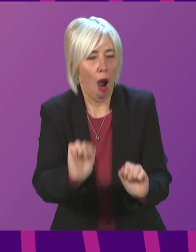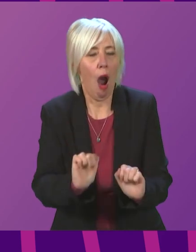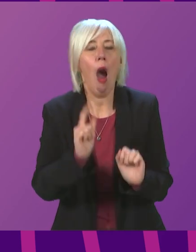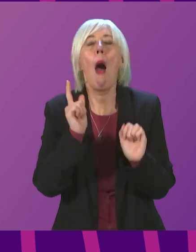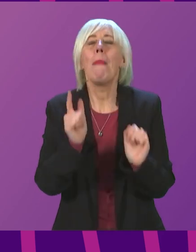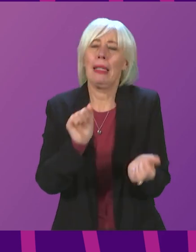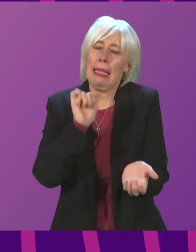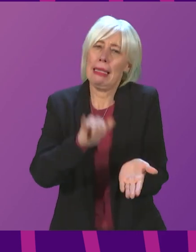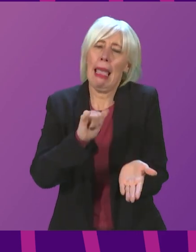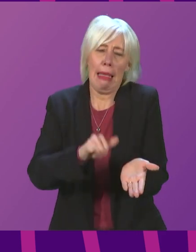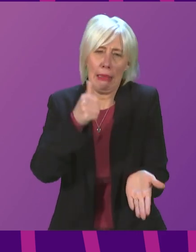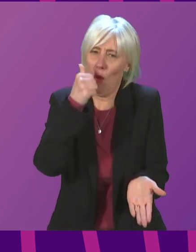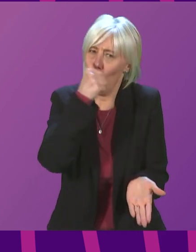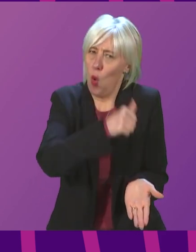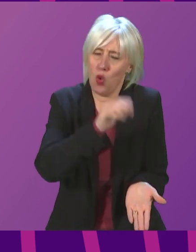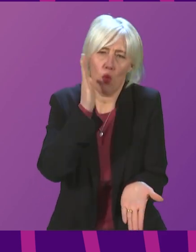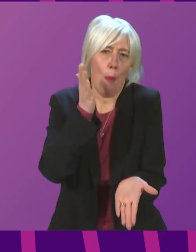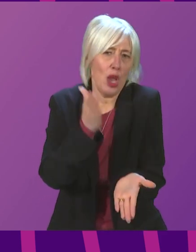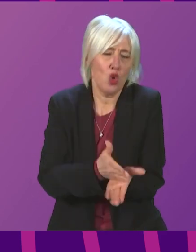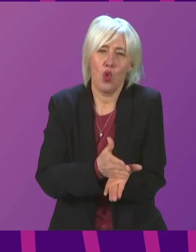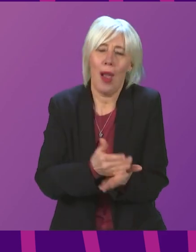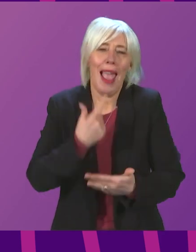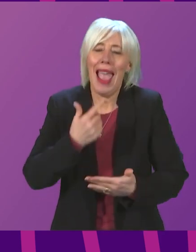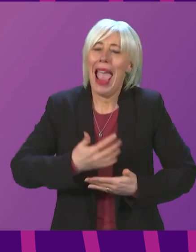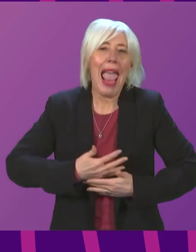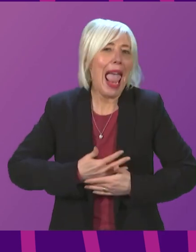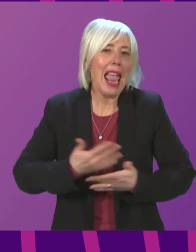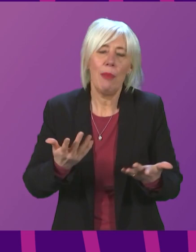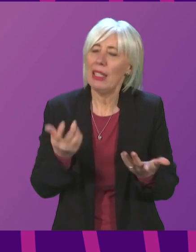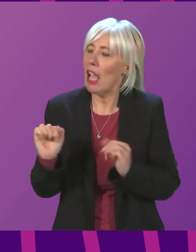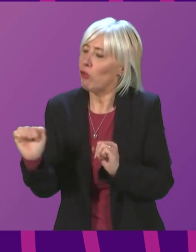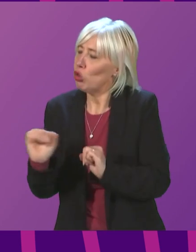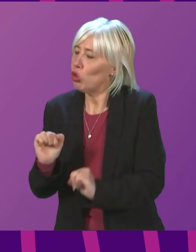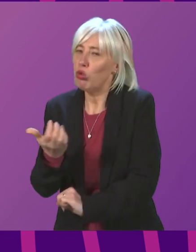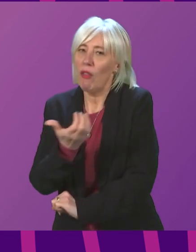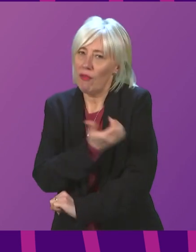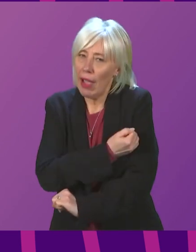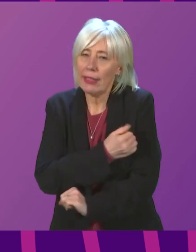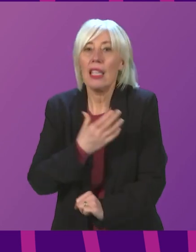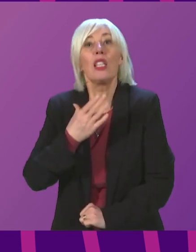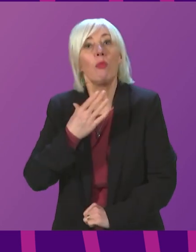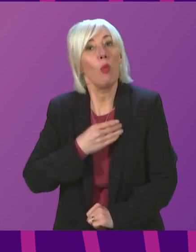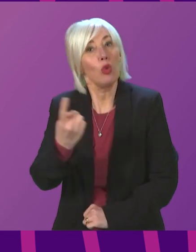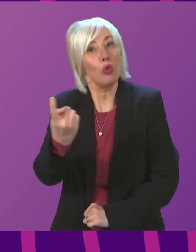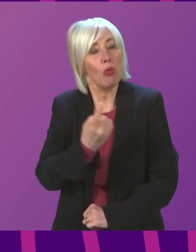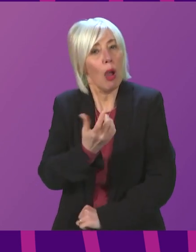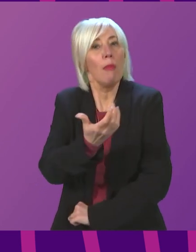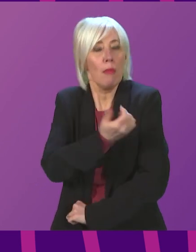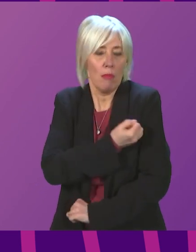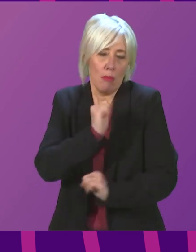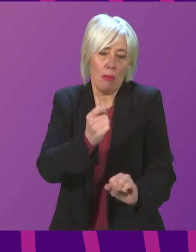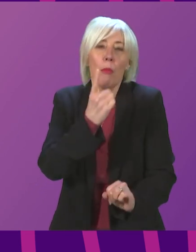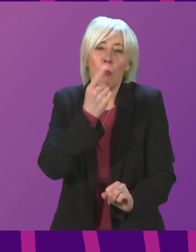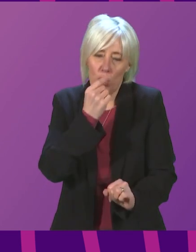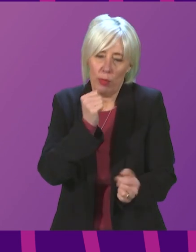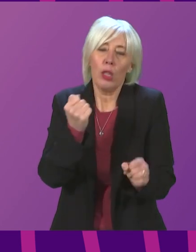of course, we will absolutely make sure that anybody now who isn't already vaccinated, who wants to come forward for their vaccination, has the ability to do